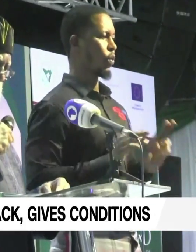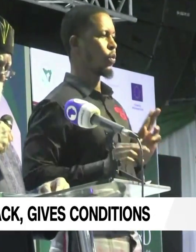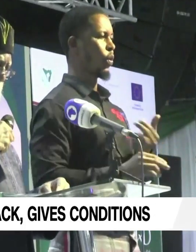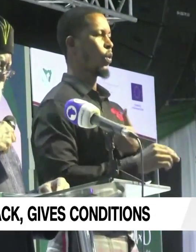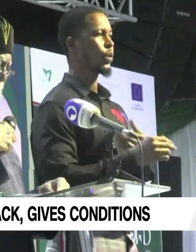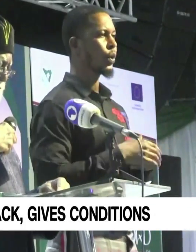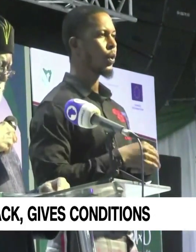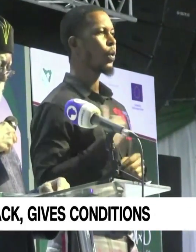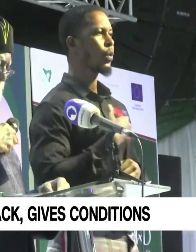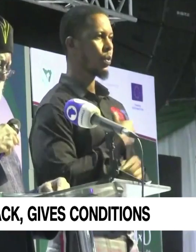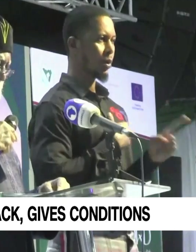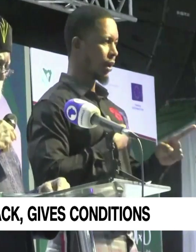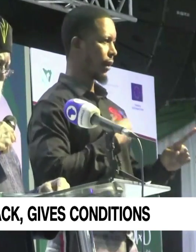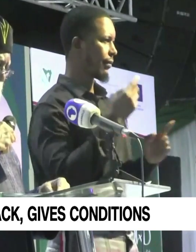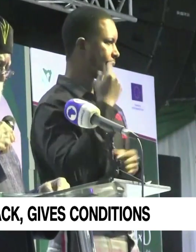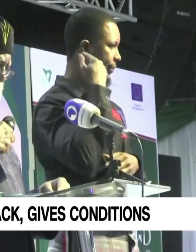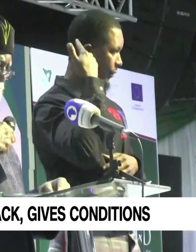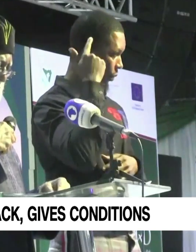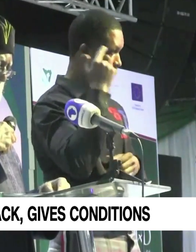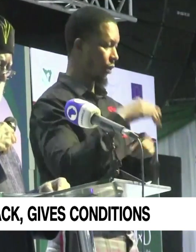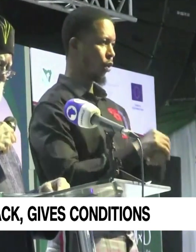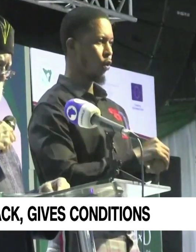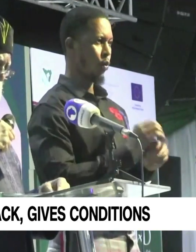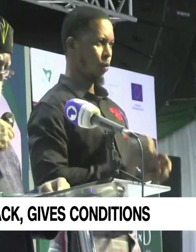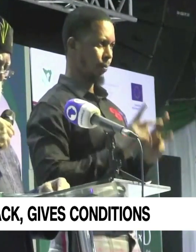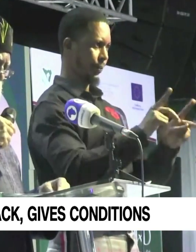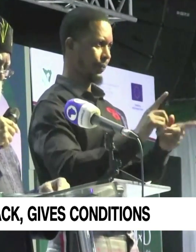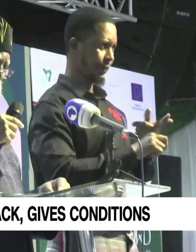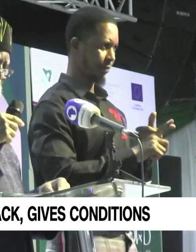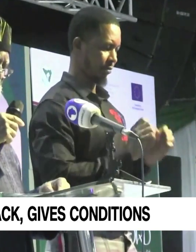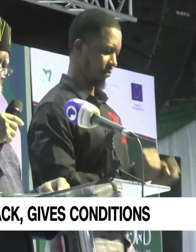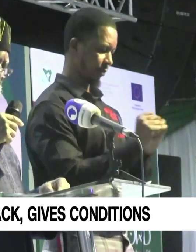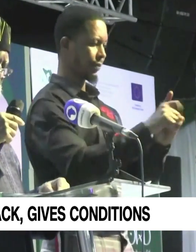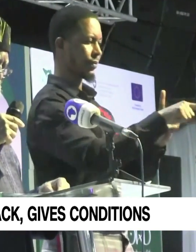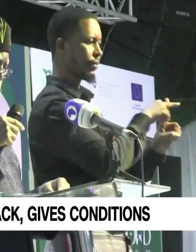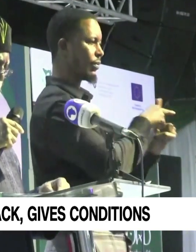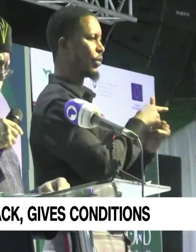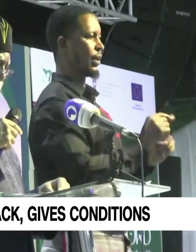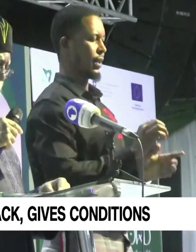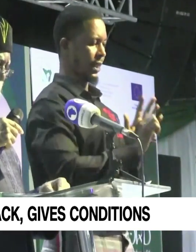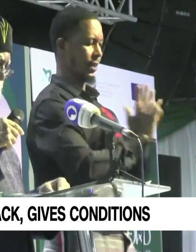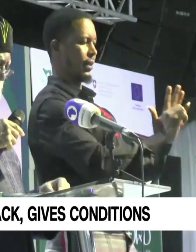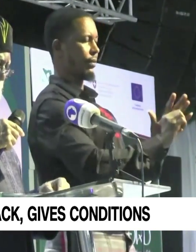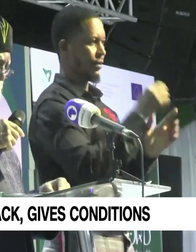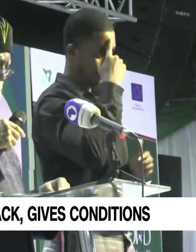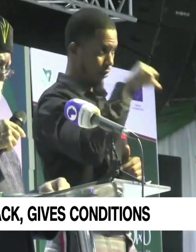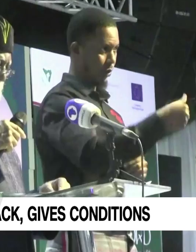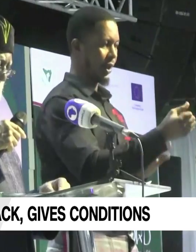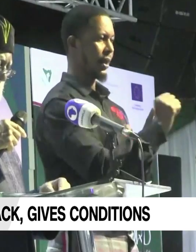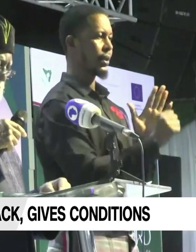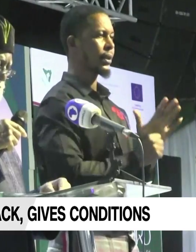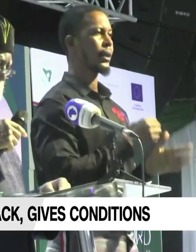We have the golden opportunity to set a positive example for other states and nations